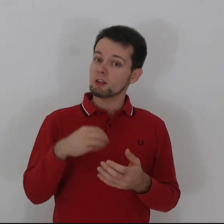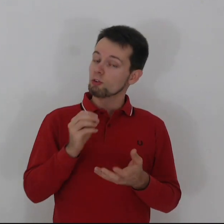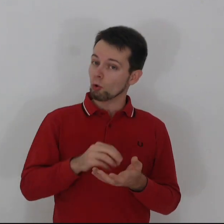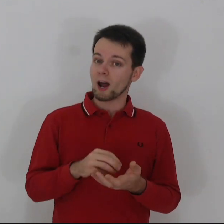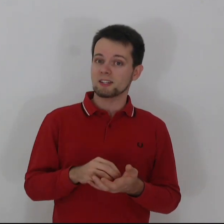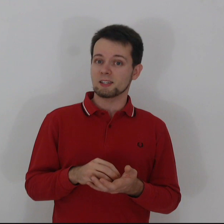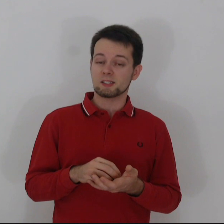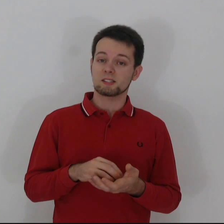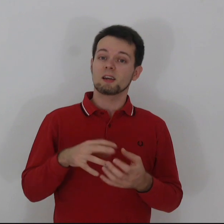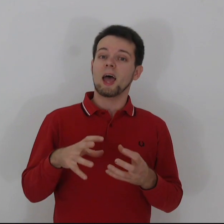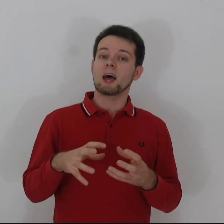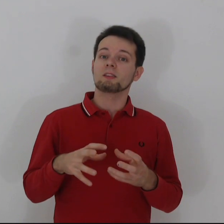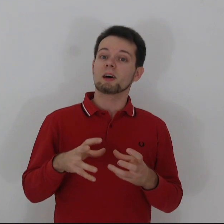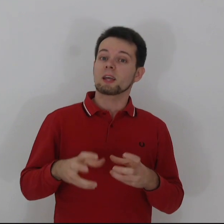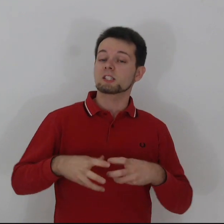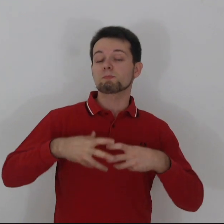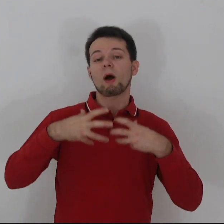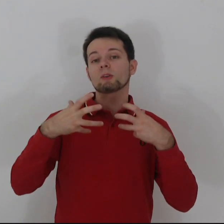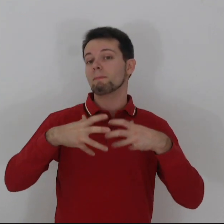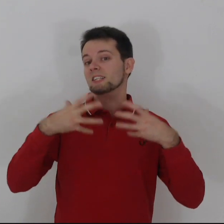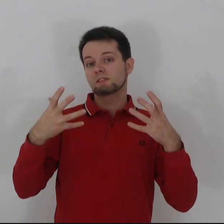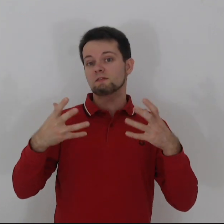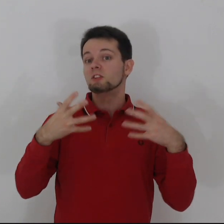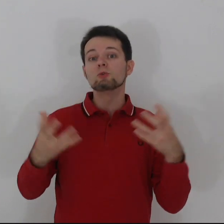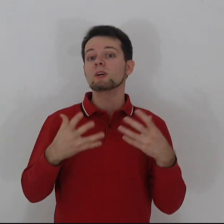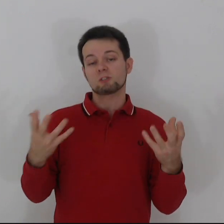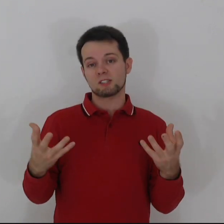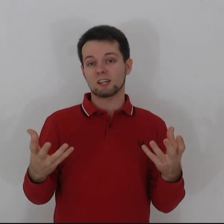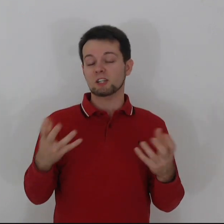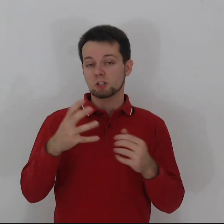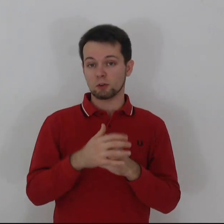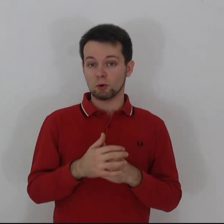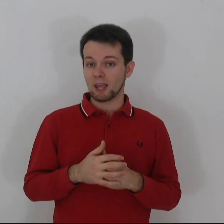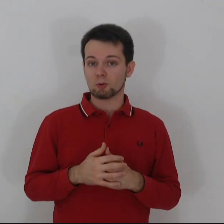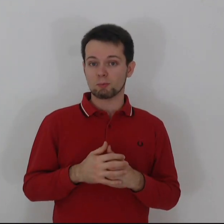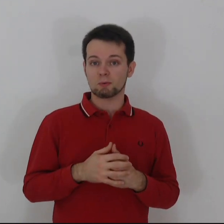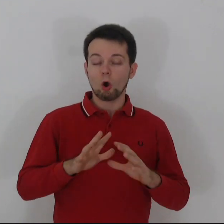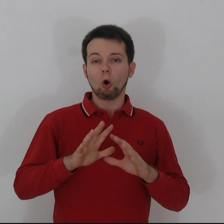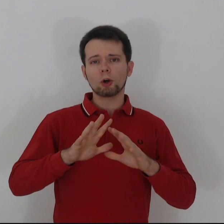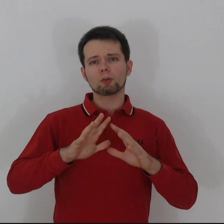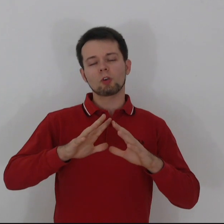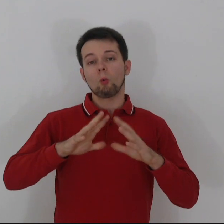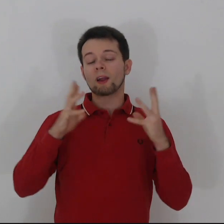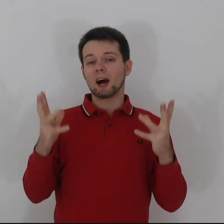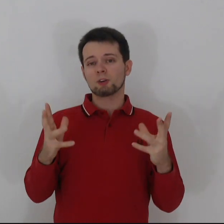your ideas and can sprout a massive new interesting adventure for your game group. All those 100